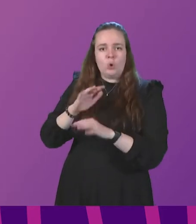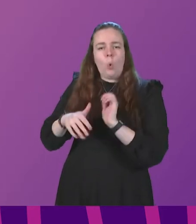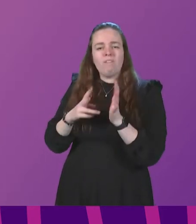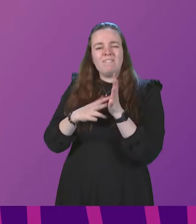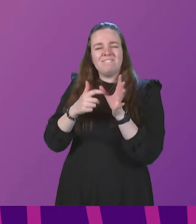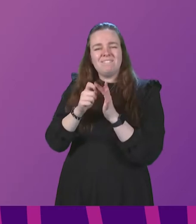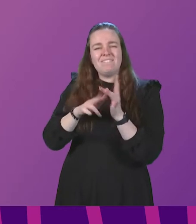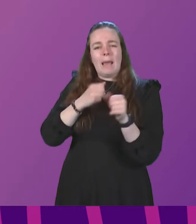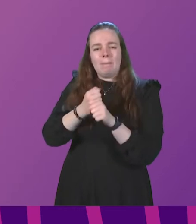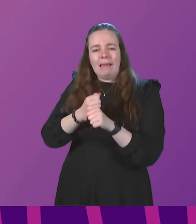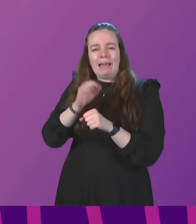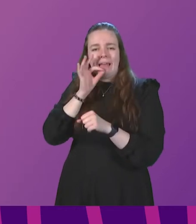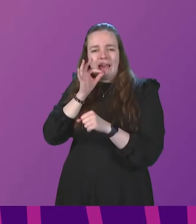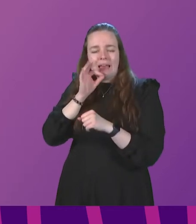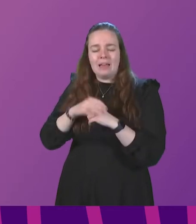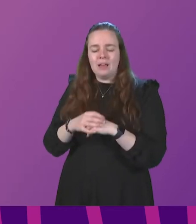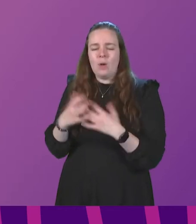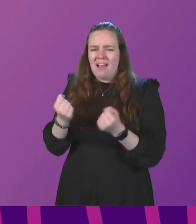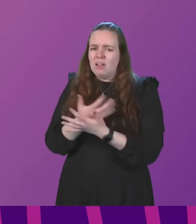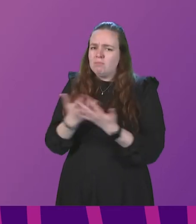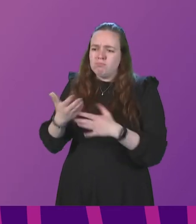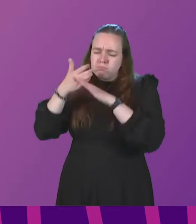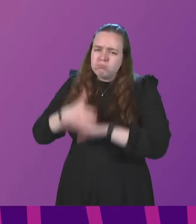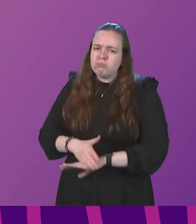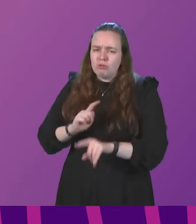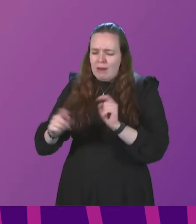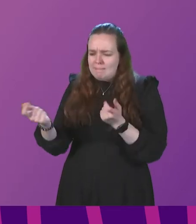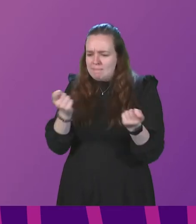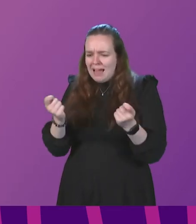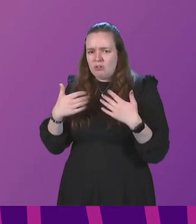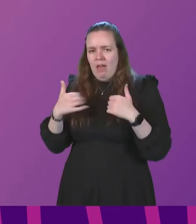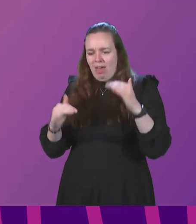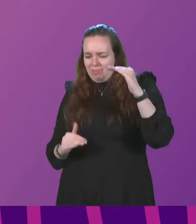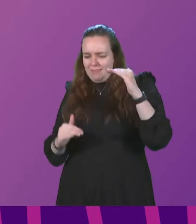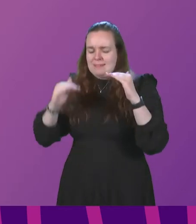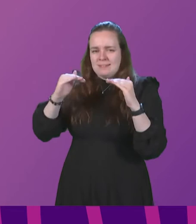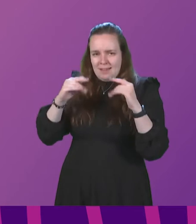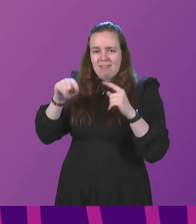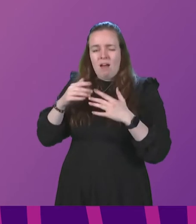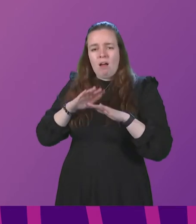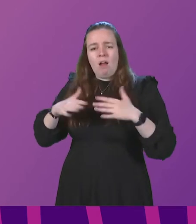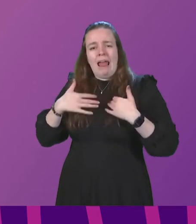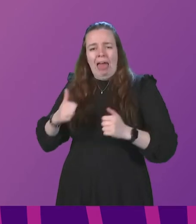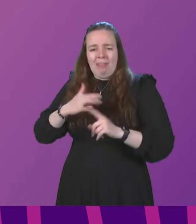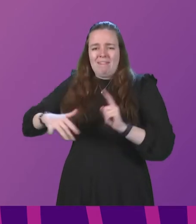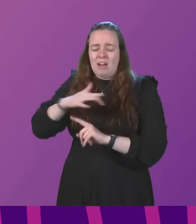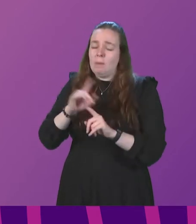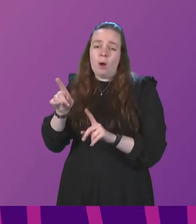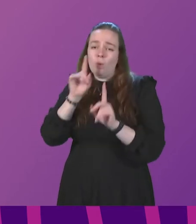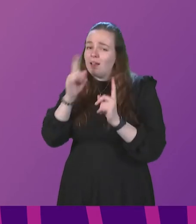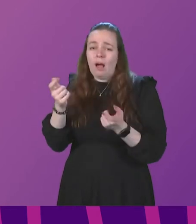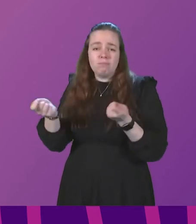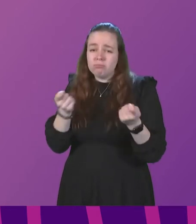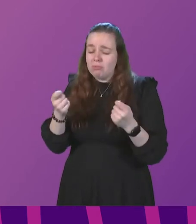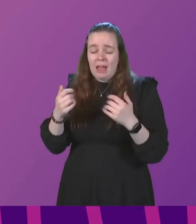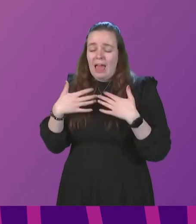There is a great deal of work going on to tackle health inequalities, to tackle the unhealthy environment that we live in. But we cannot tackle health